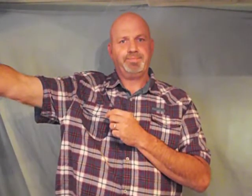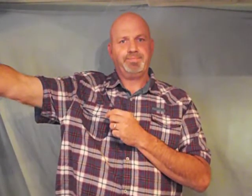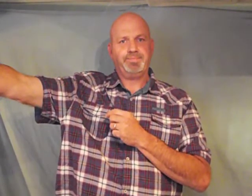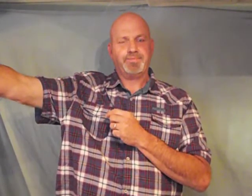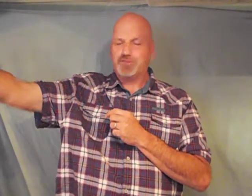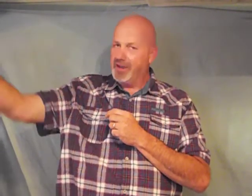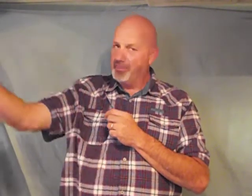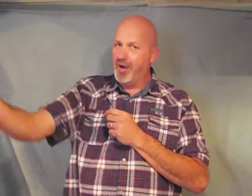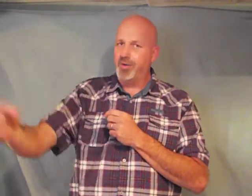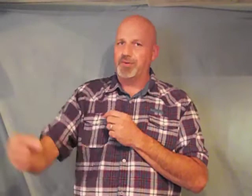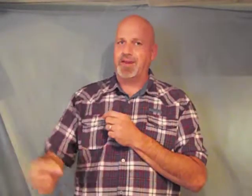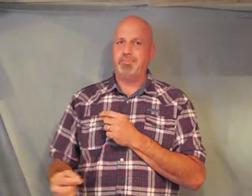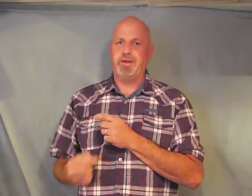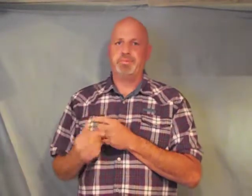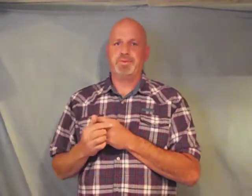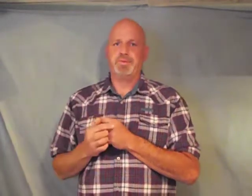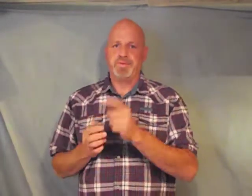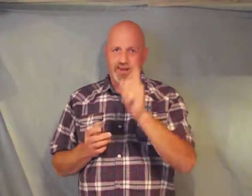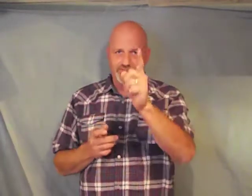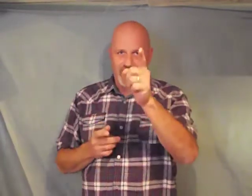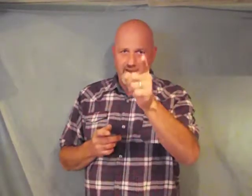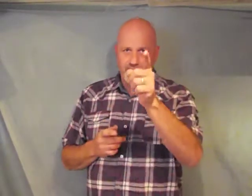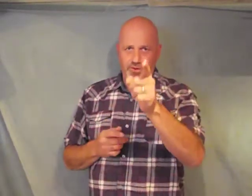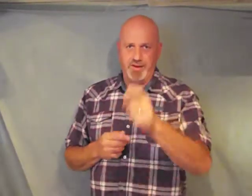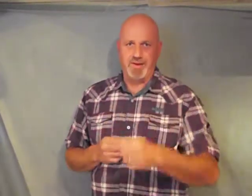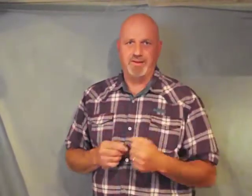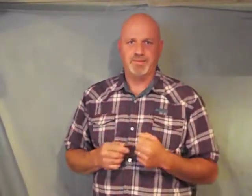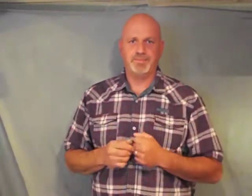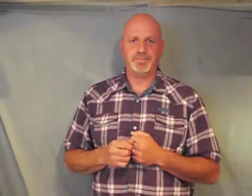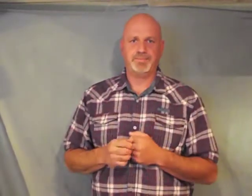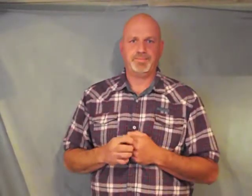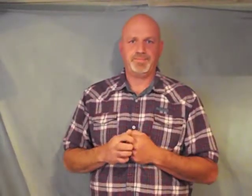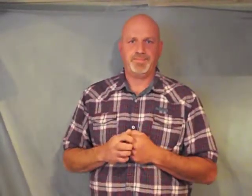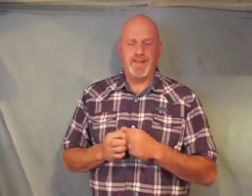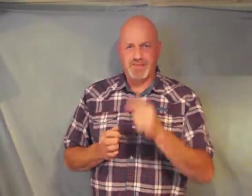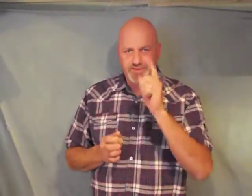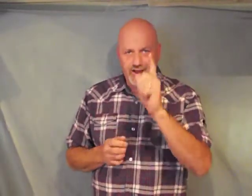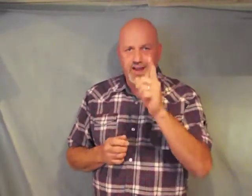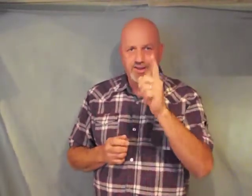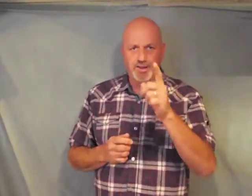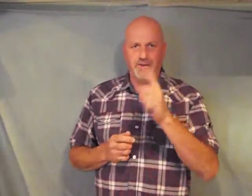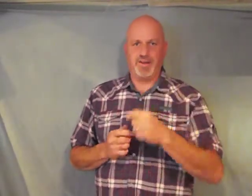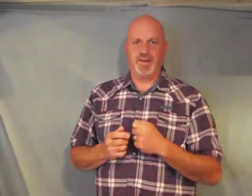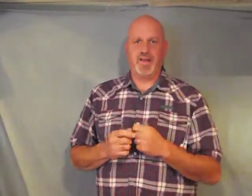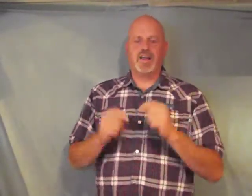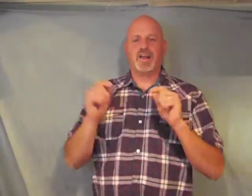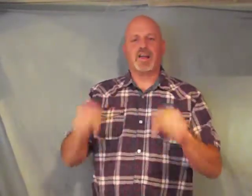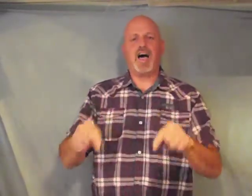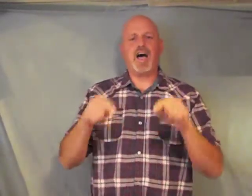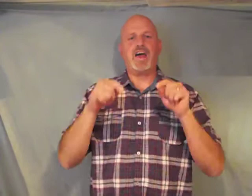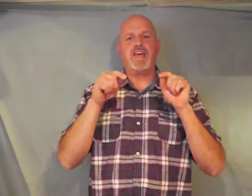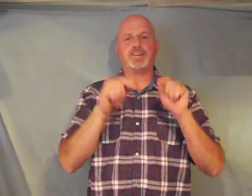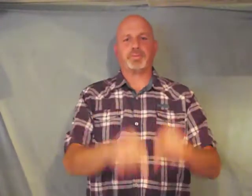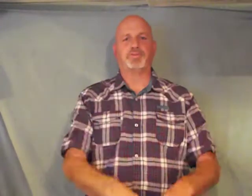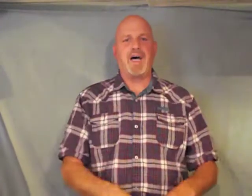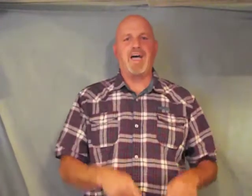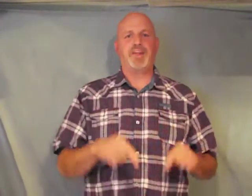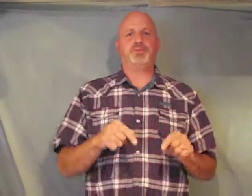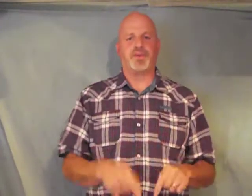something wrong with that people that's not unity that's not unity God has provided for